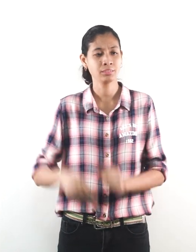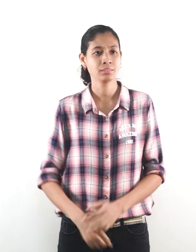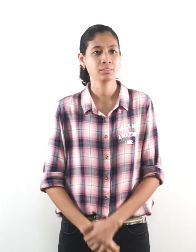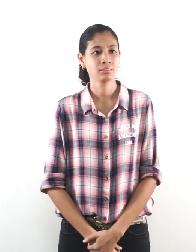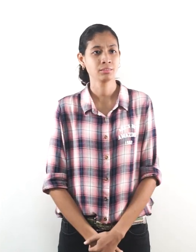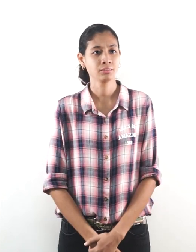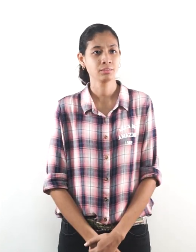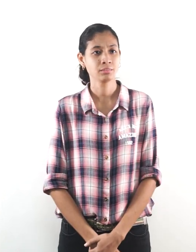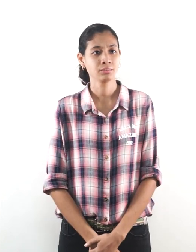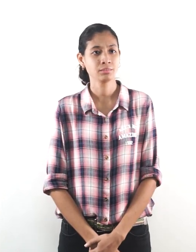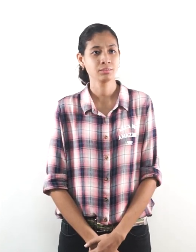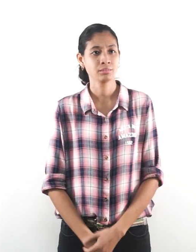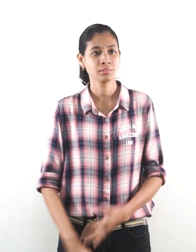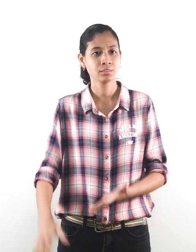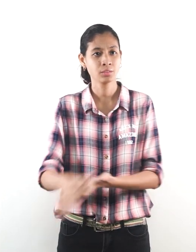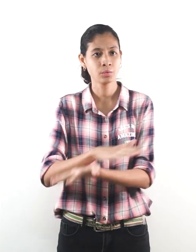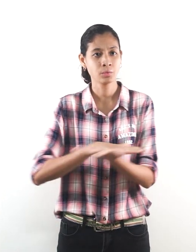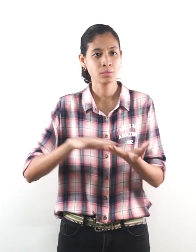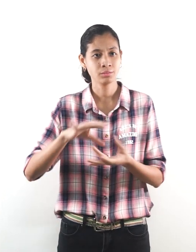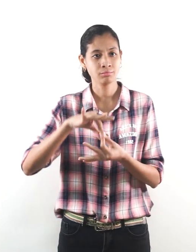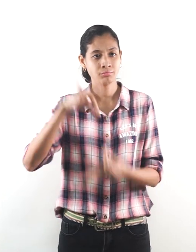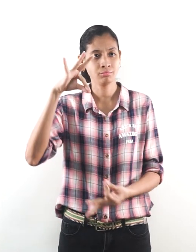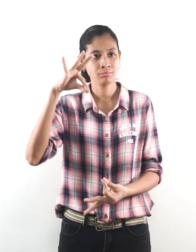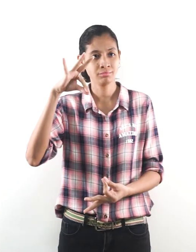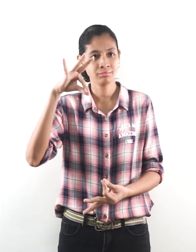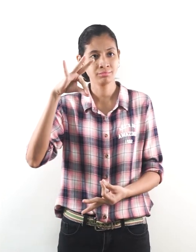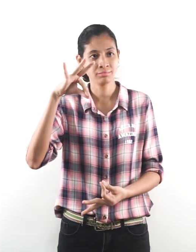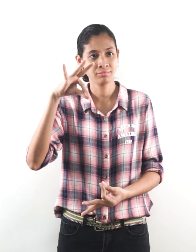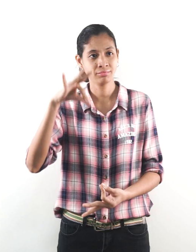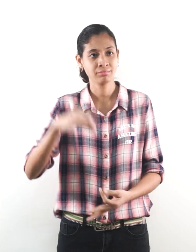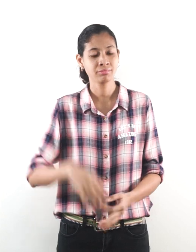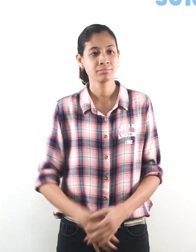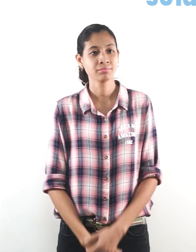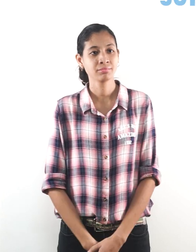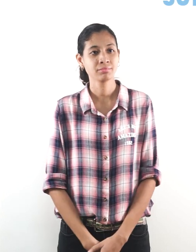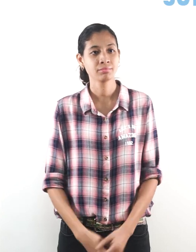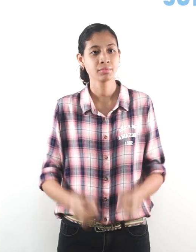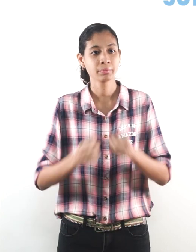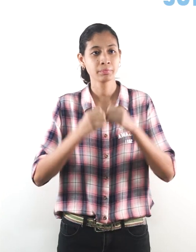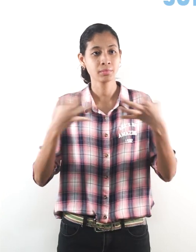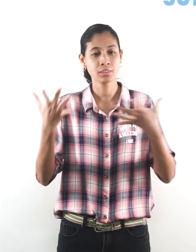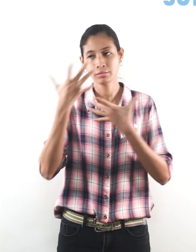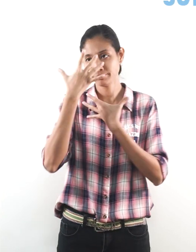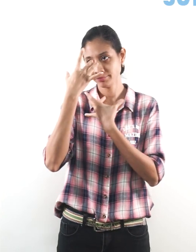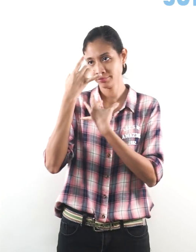Always Unique, Totally Interesting,